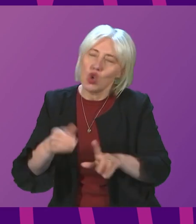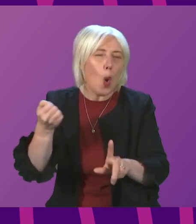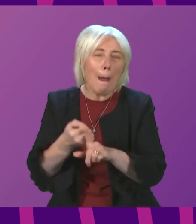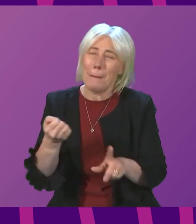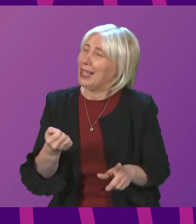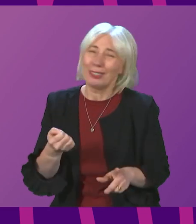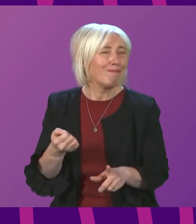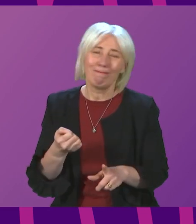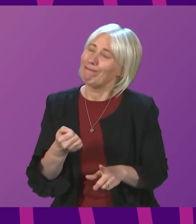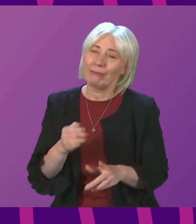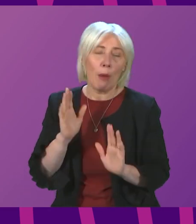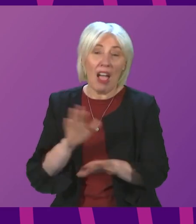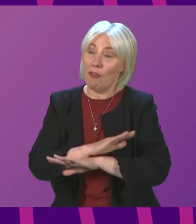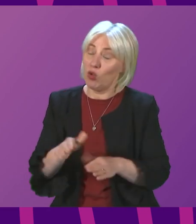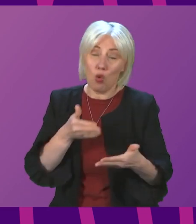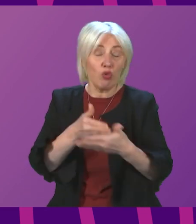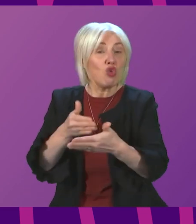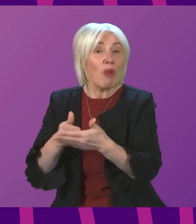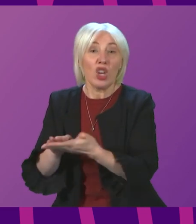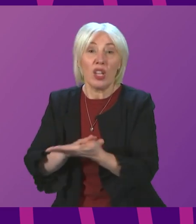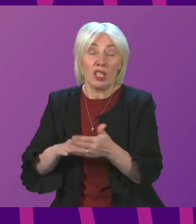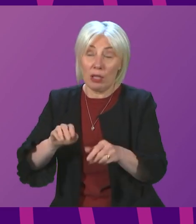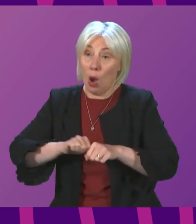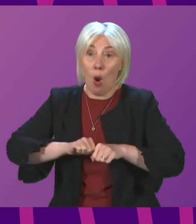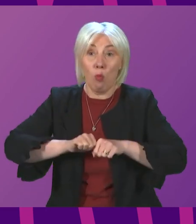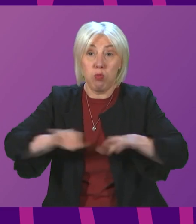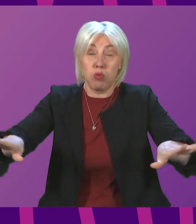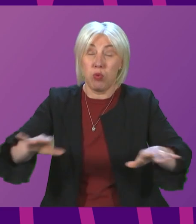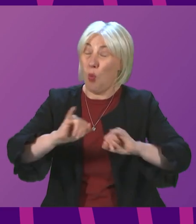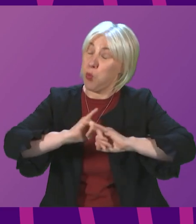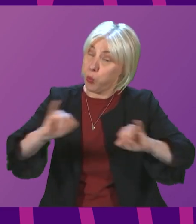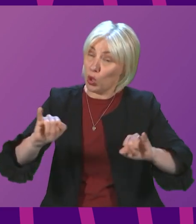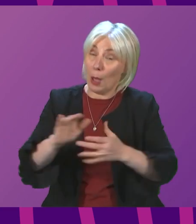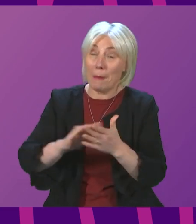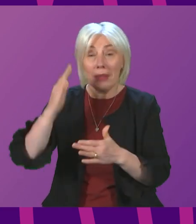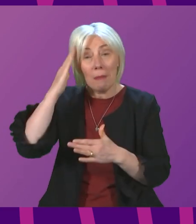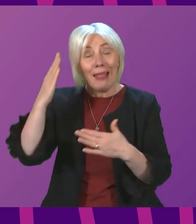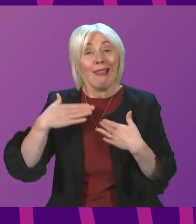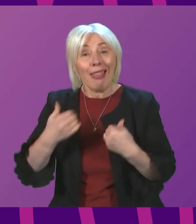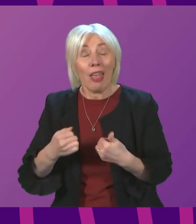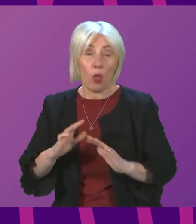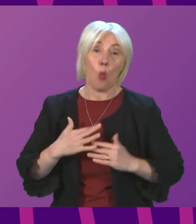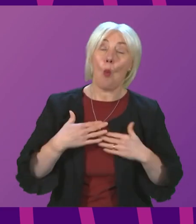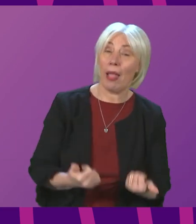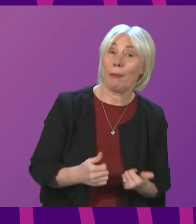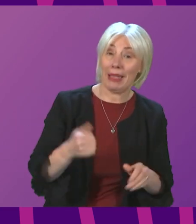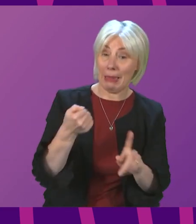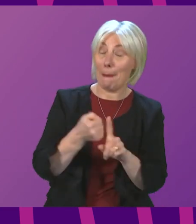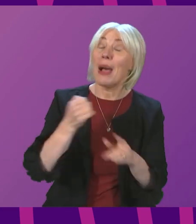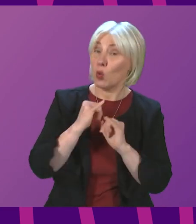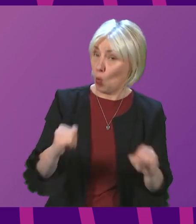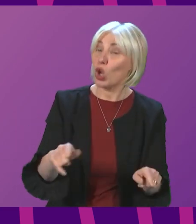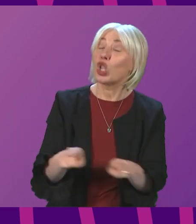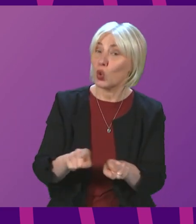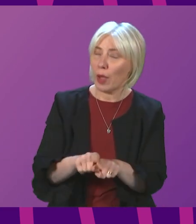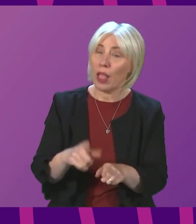restrictions, transmission would have got more out of hand, the mental health and wellbeing impact of that would have been considerable too. So this has always been